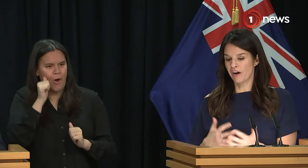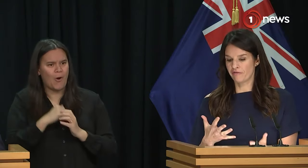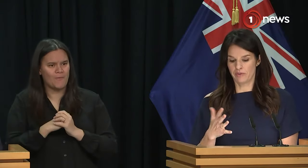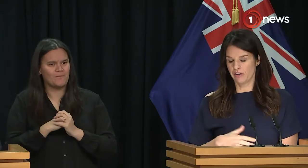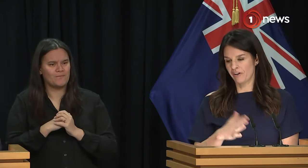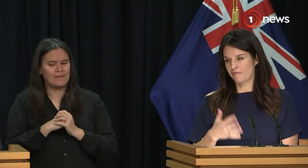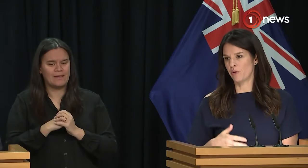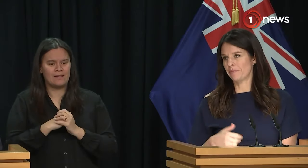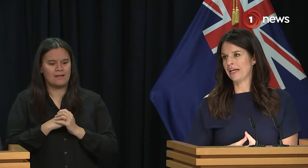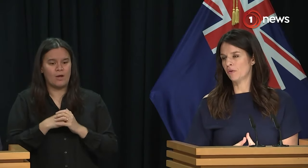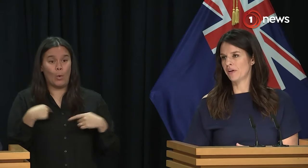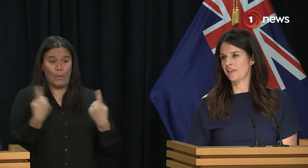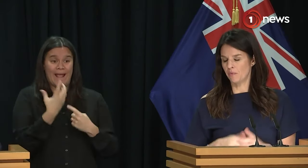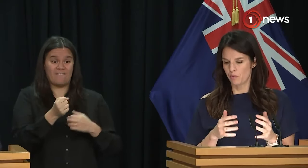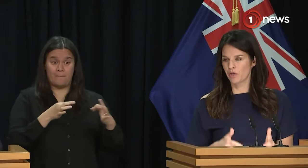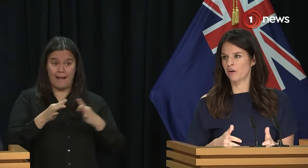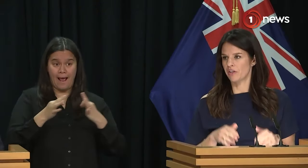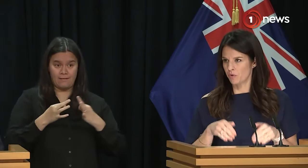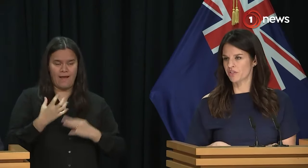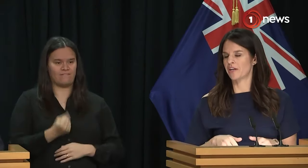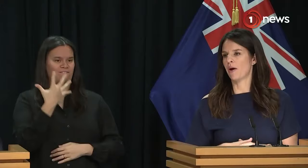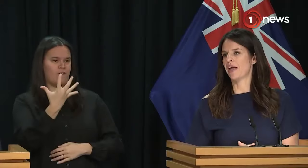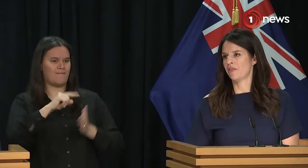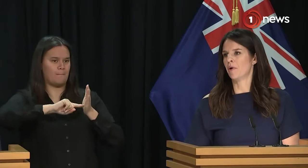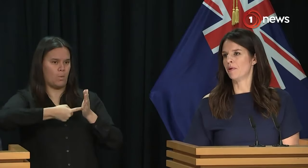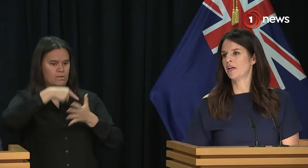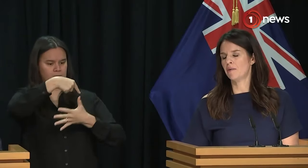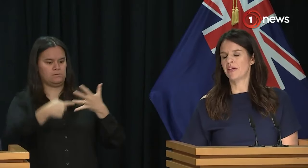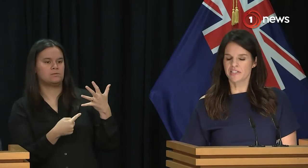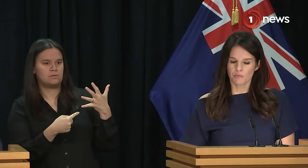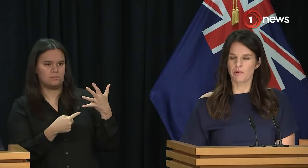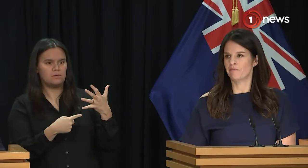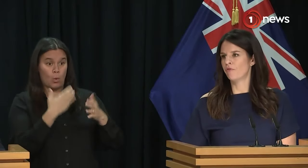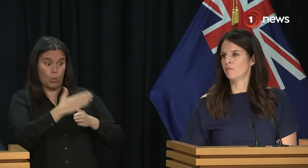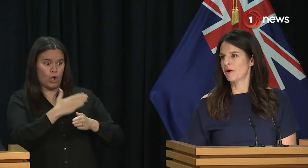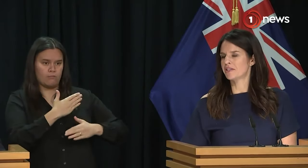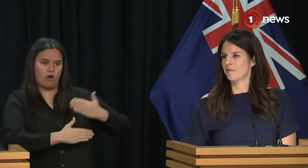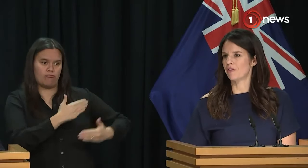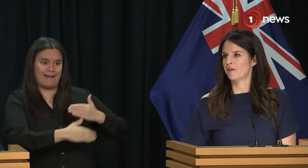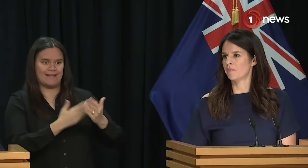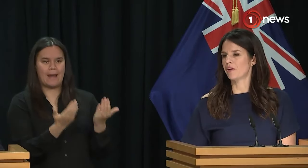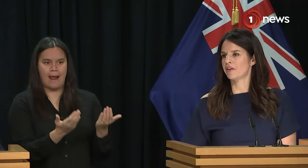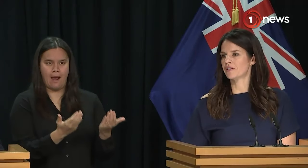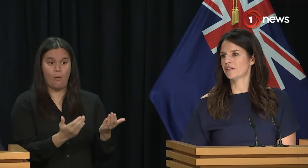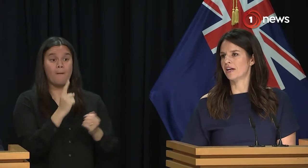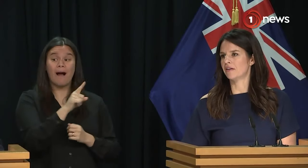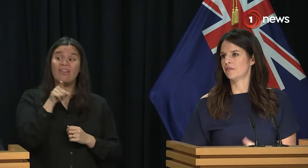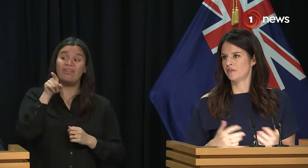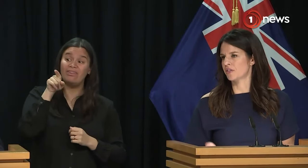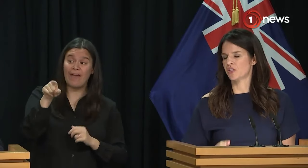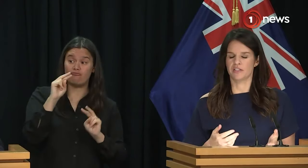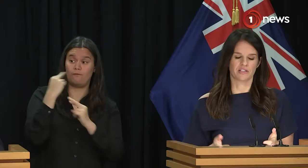We've got a five-point plan already that we're working on that works underway at the moment. But yes, it will be informed by some of the previous